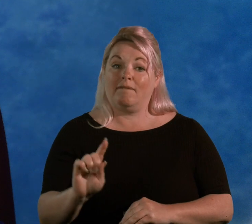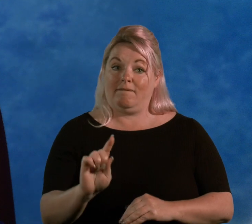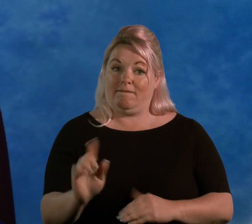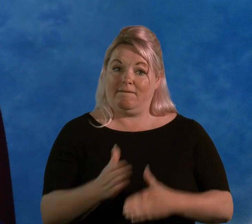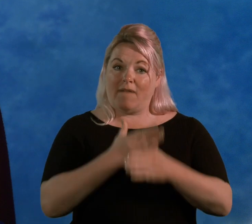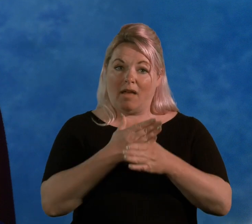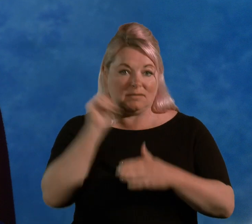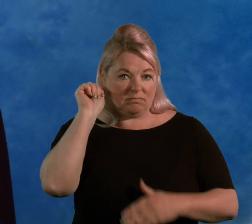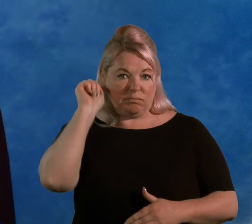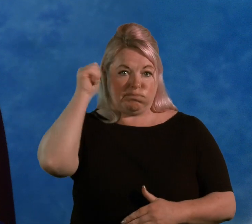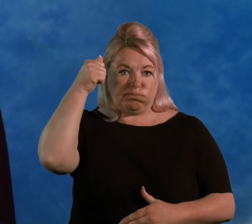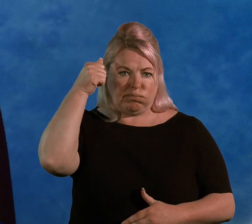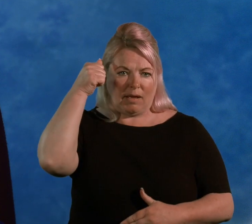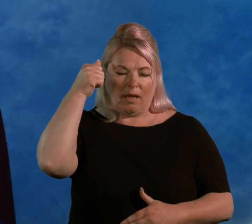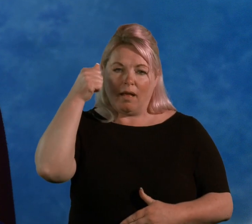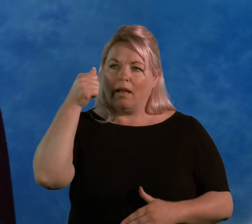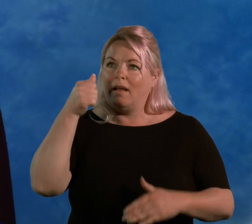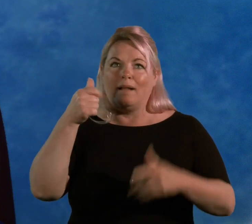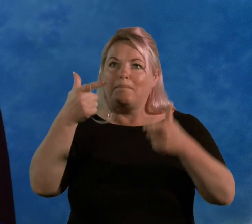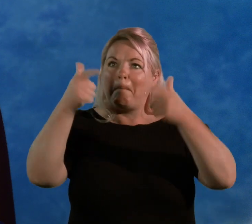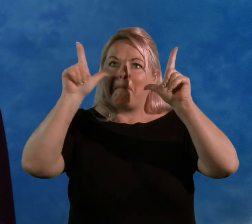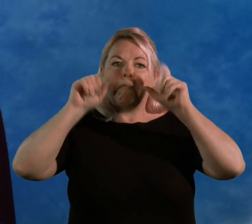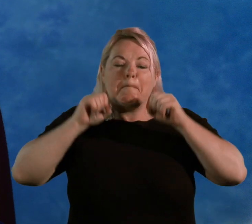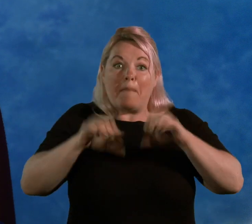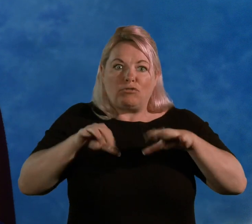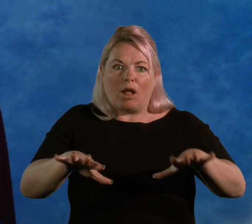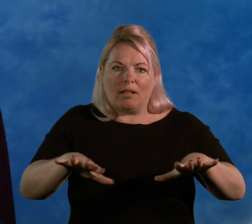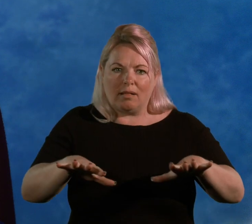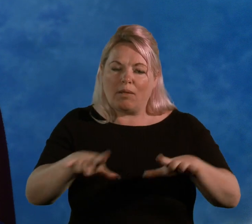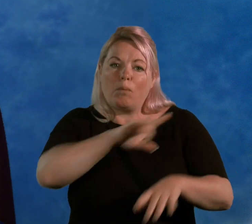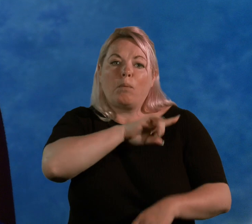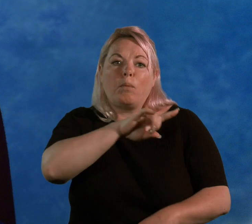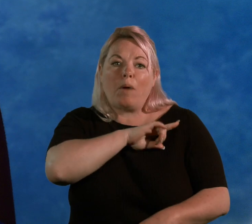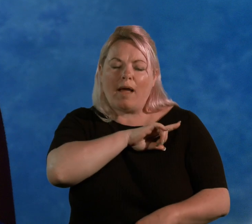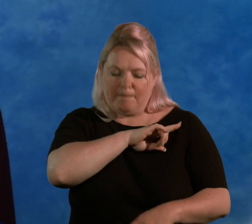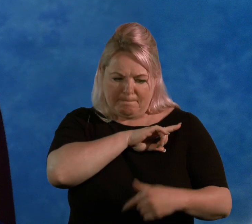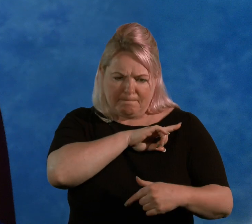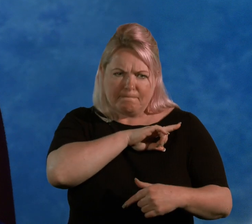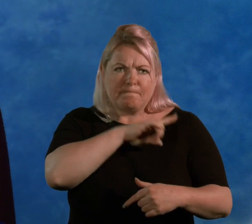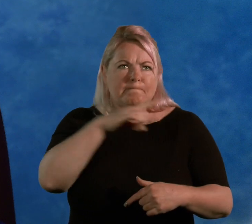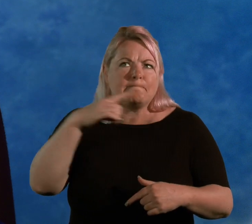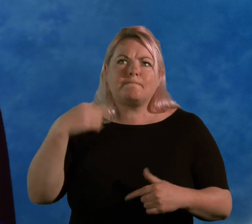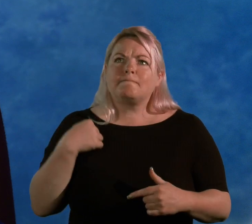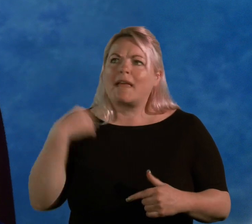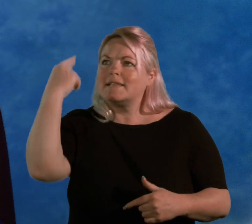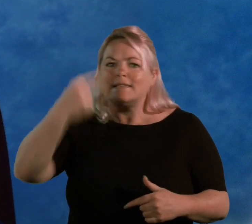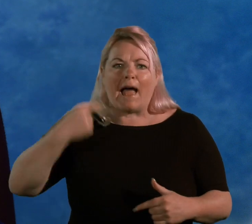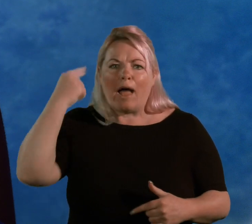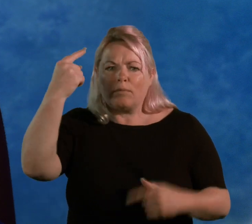it's just like a miracle, really, because somehow you've forgotten all about sound. And